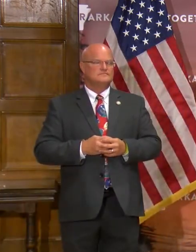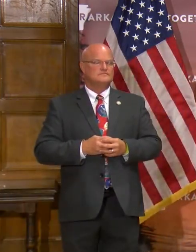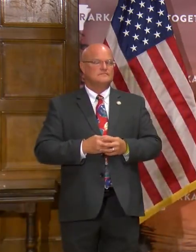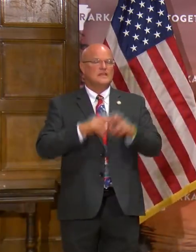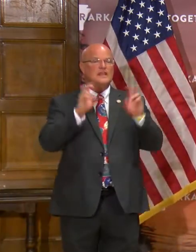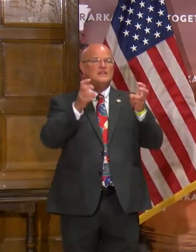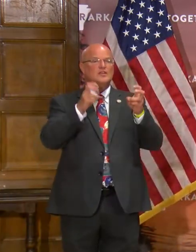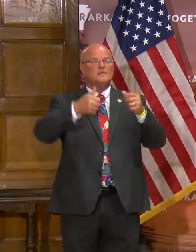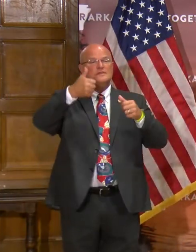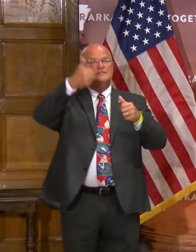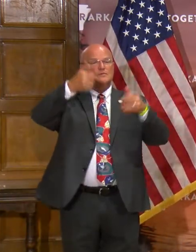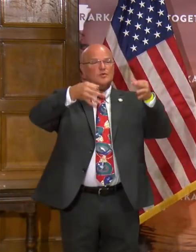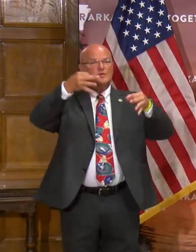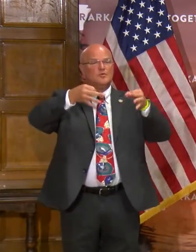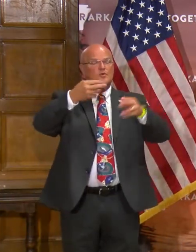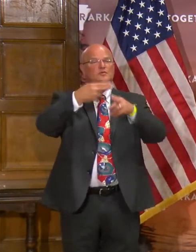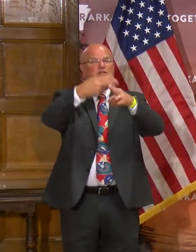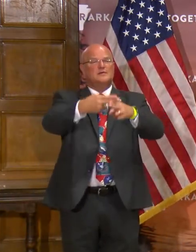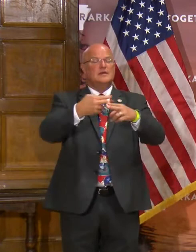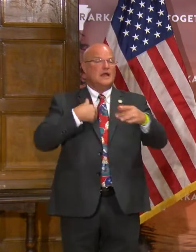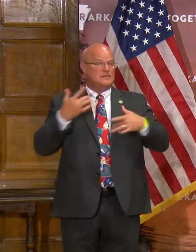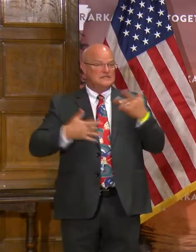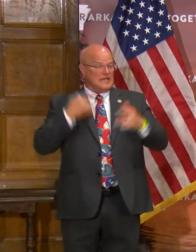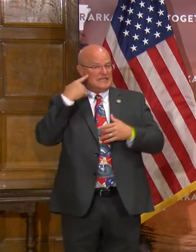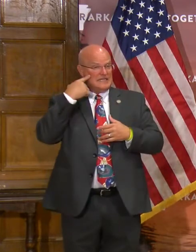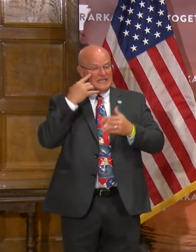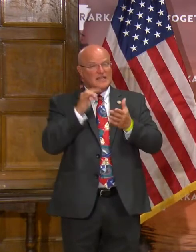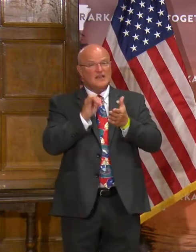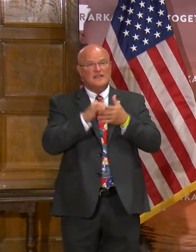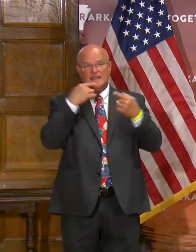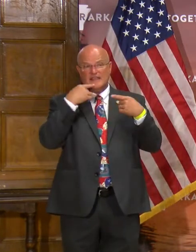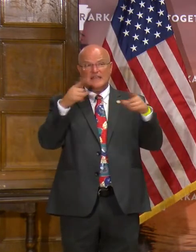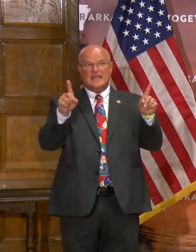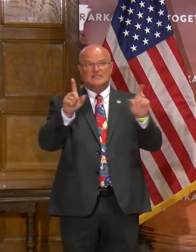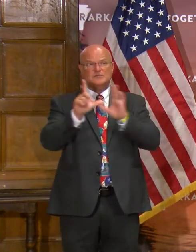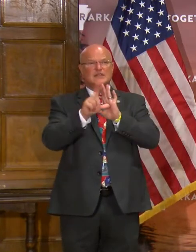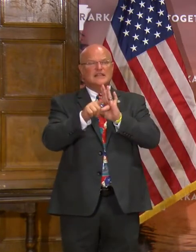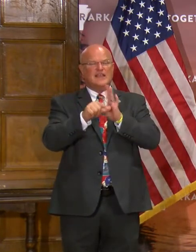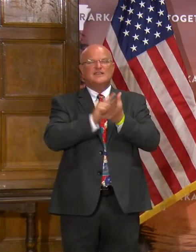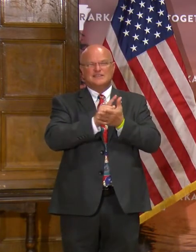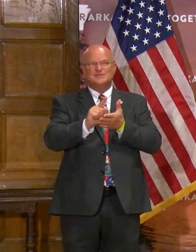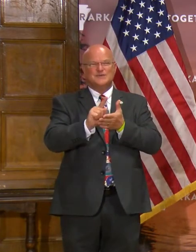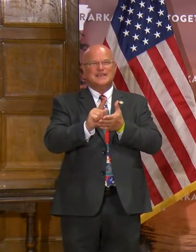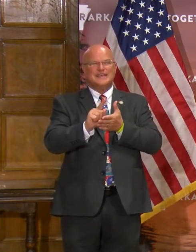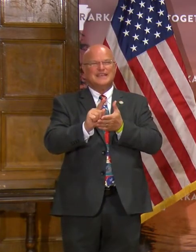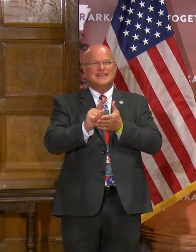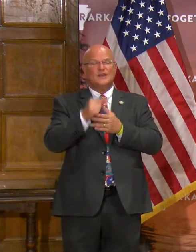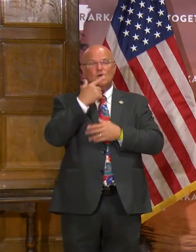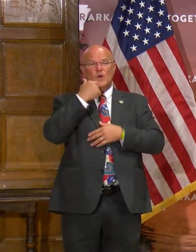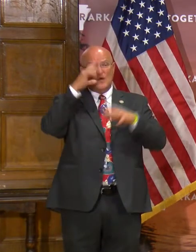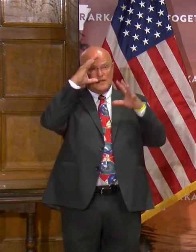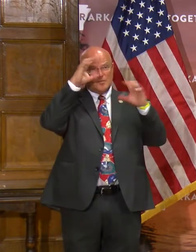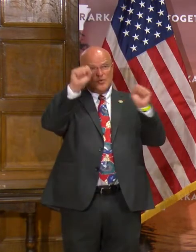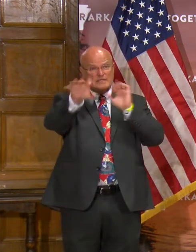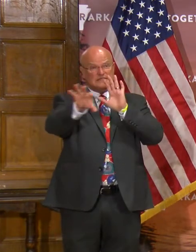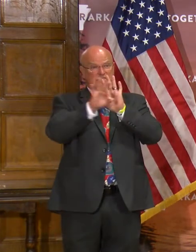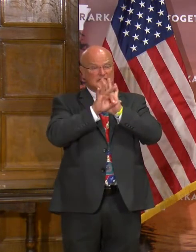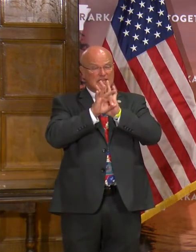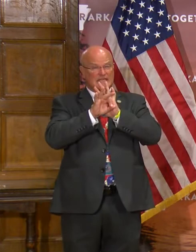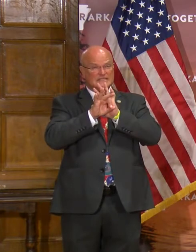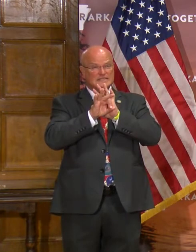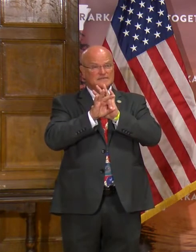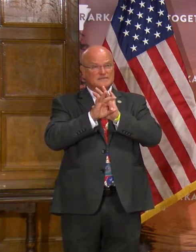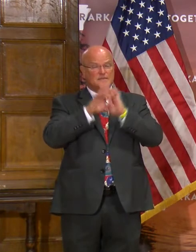In terms of the Supreme Court nominee, I'm excited to hear the announcement later in this week as to who the President selects.